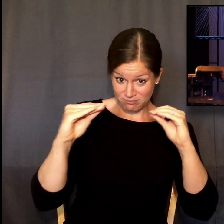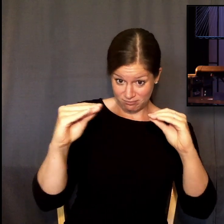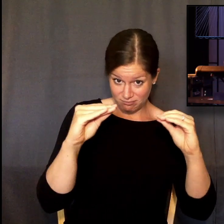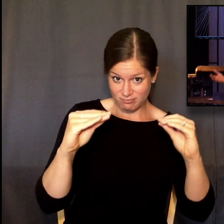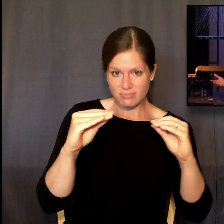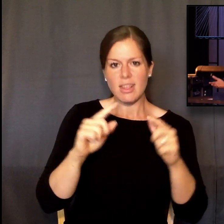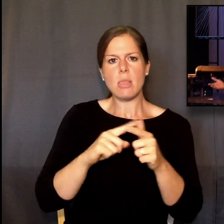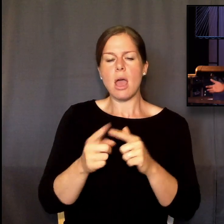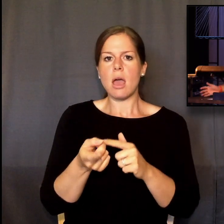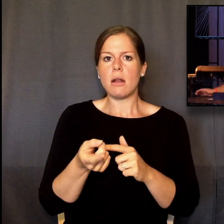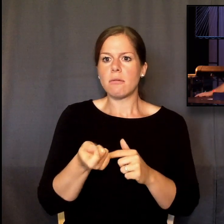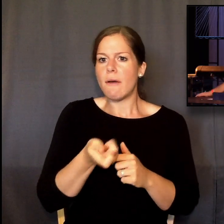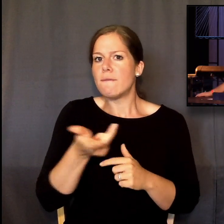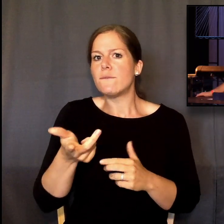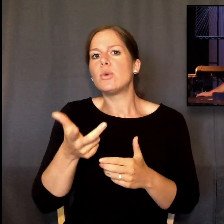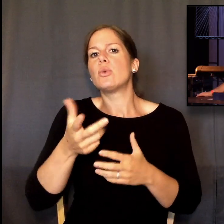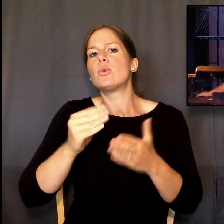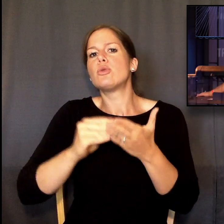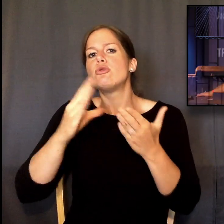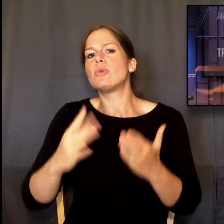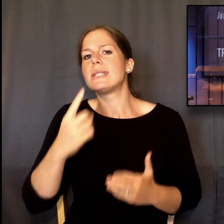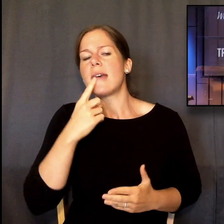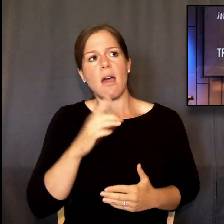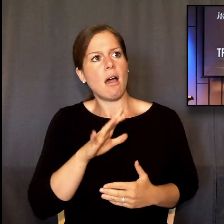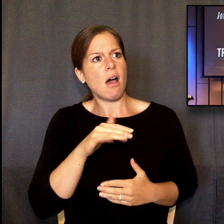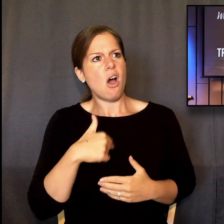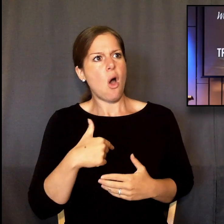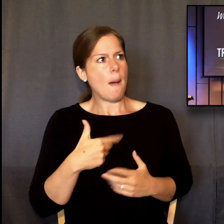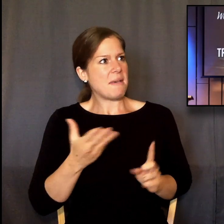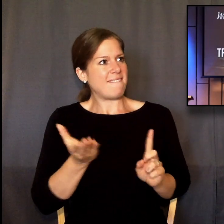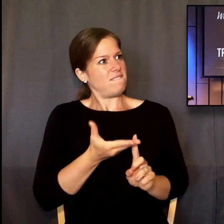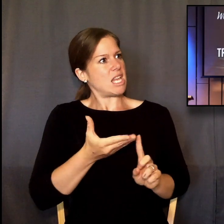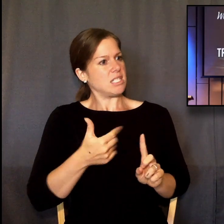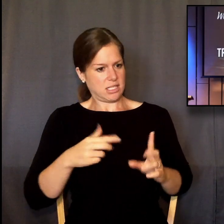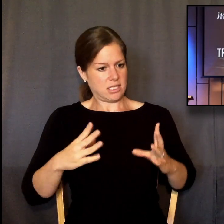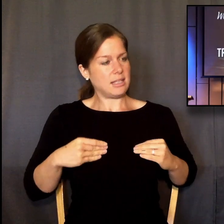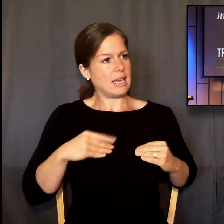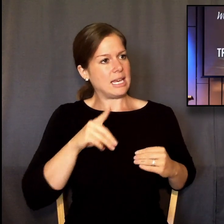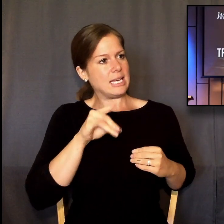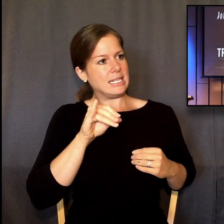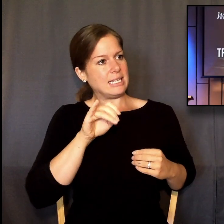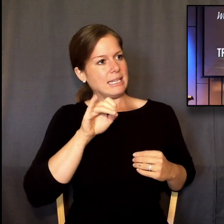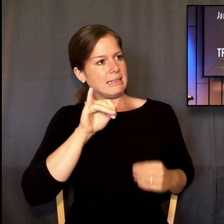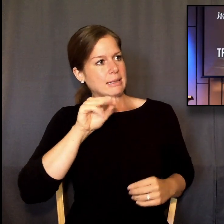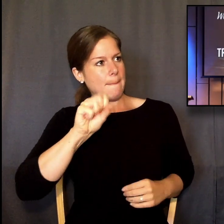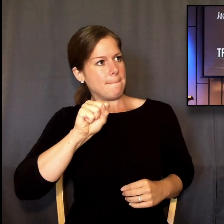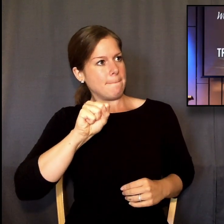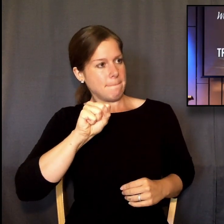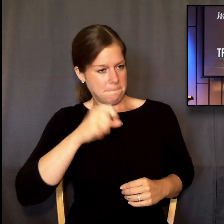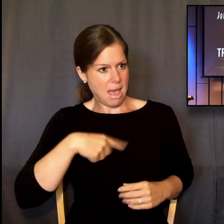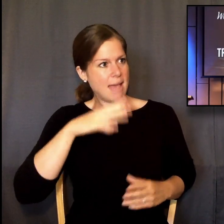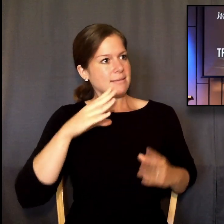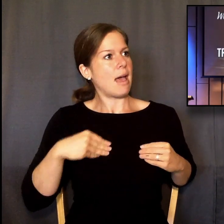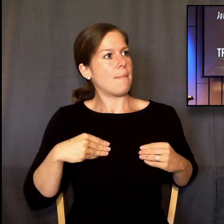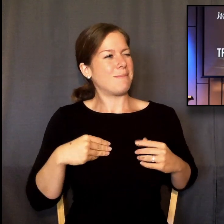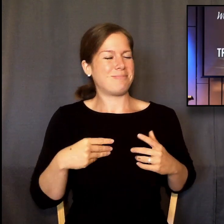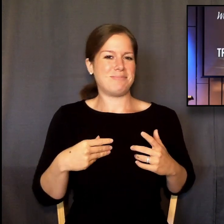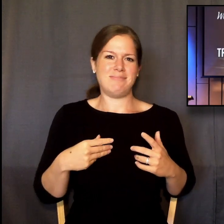me that I converted them to deism. Now, that's definitely not the outcome that Christian parents hope for when they send their kids to a